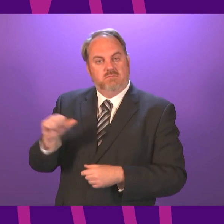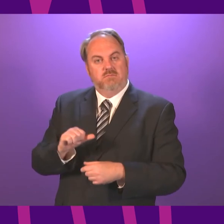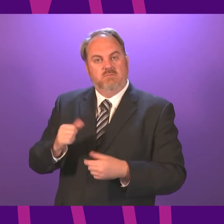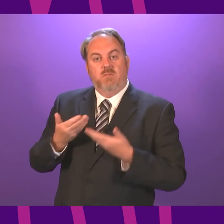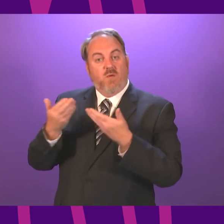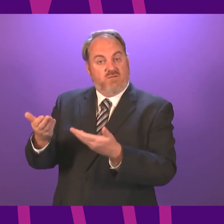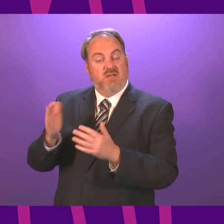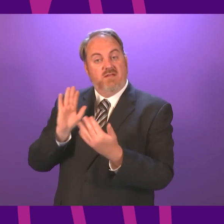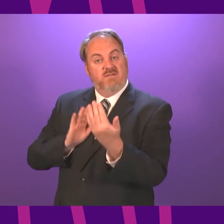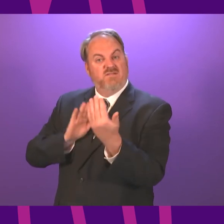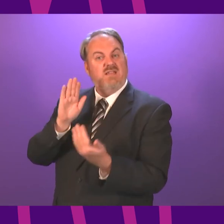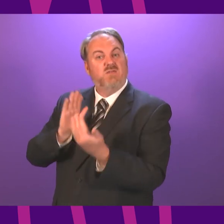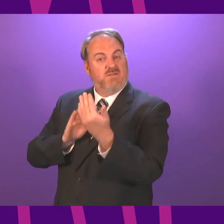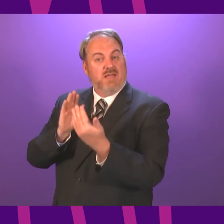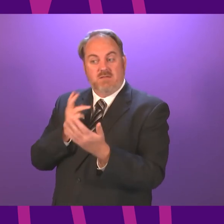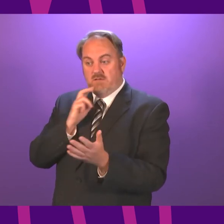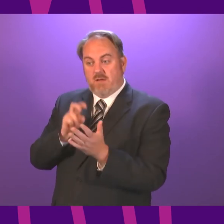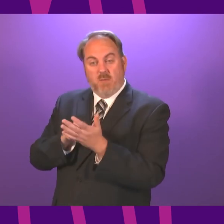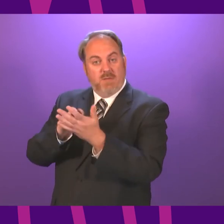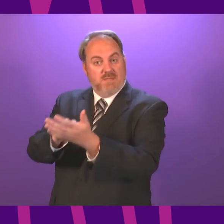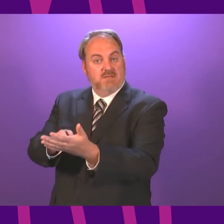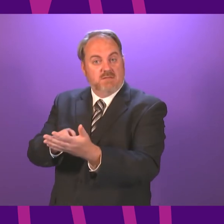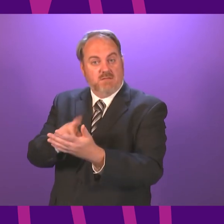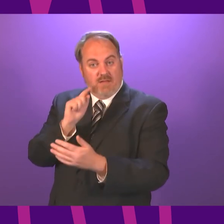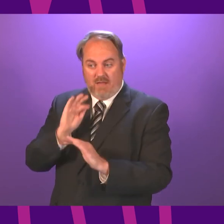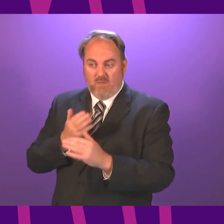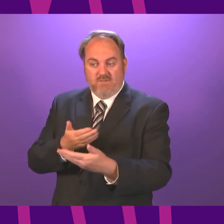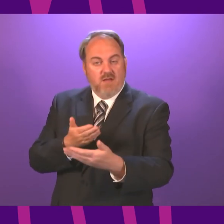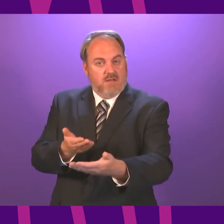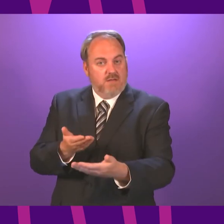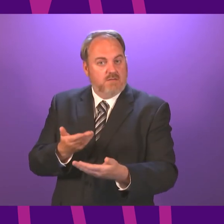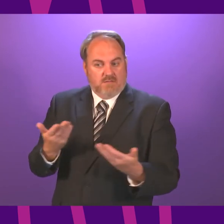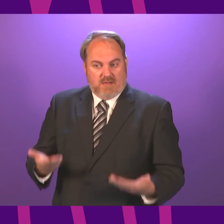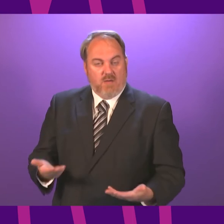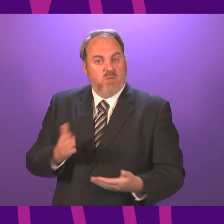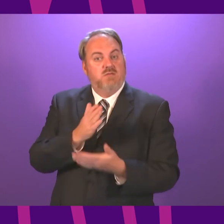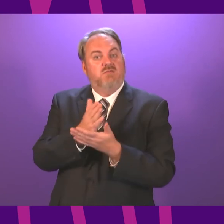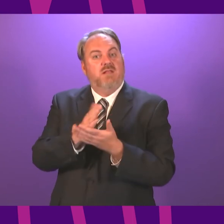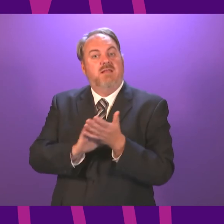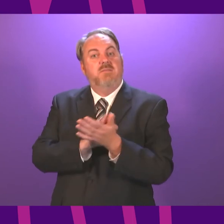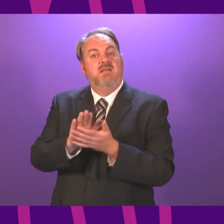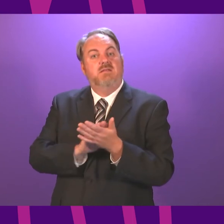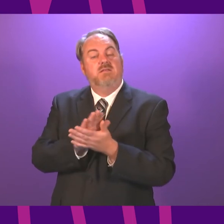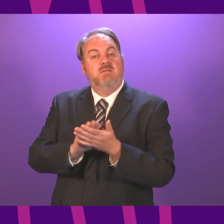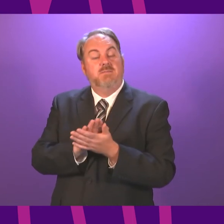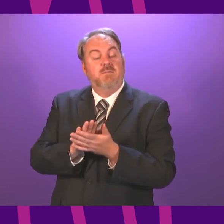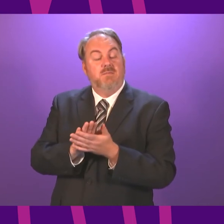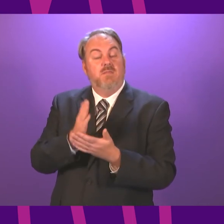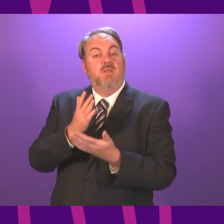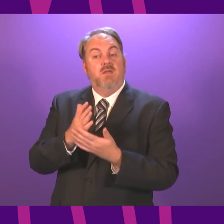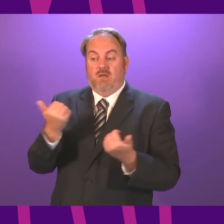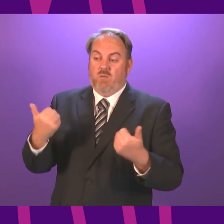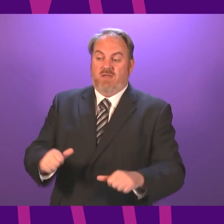be offering face-to-face appointments already where that is appropriate. But as we go through, or down the path that I have set out today, when physical